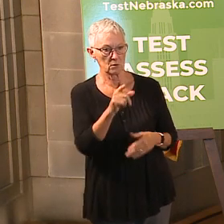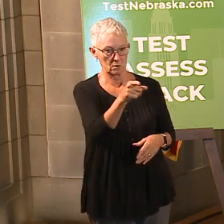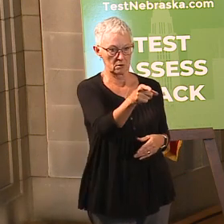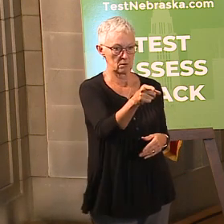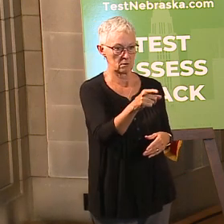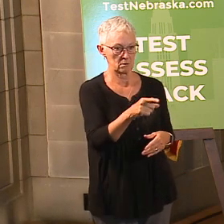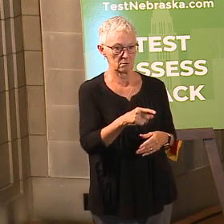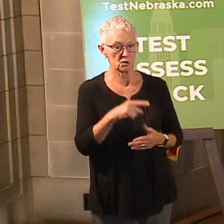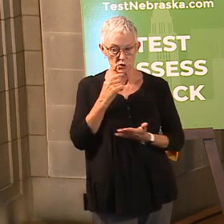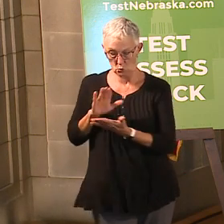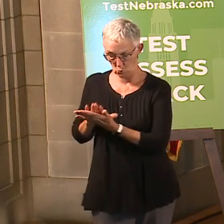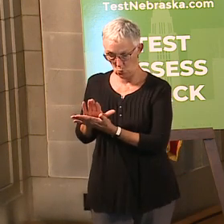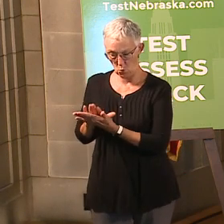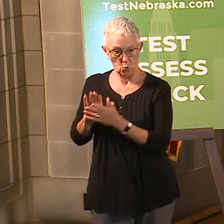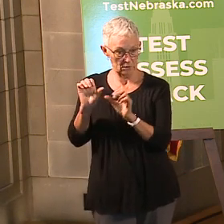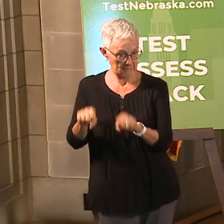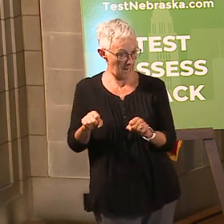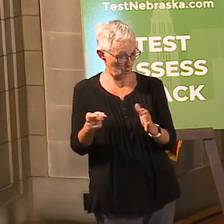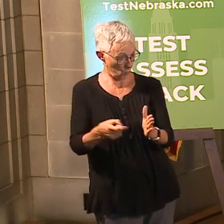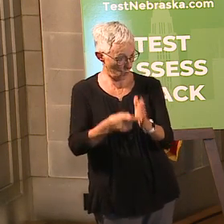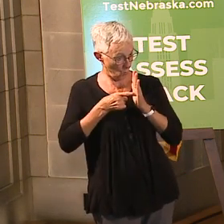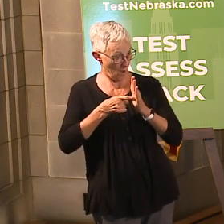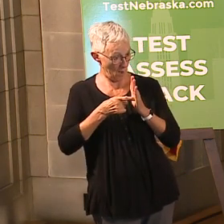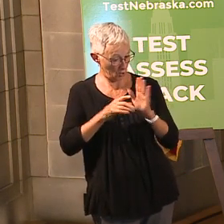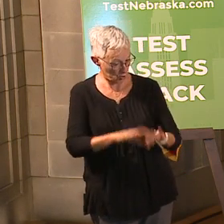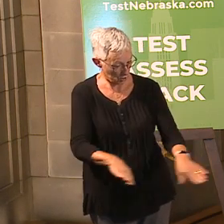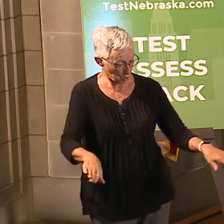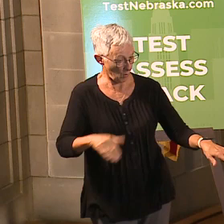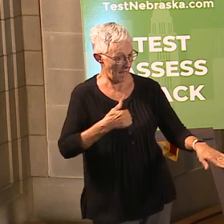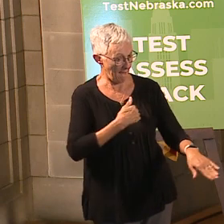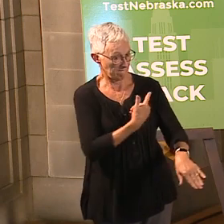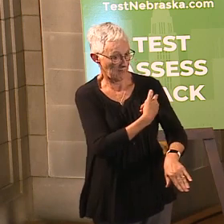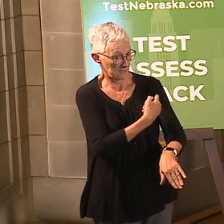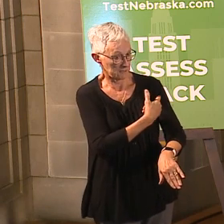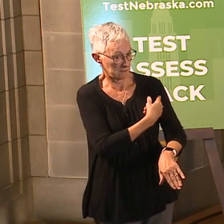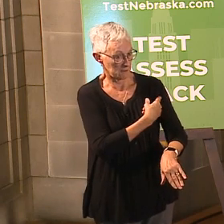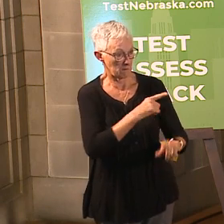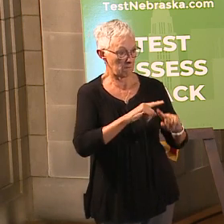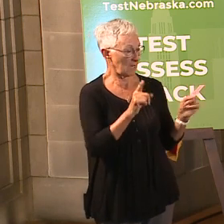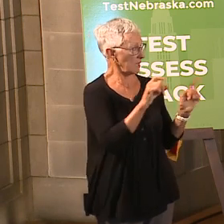Schools can mandate vaccinations, but there are no